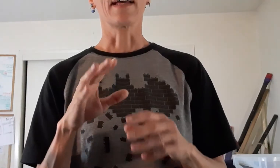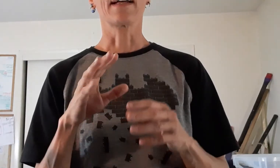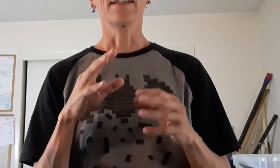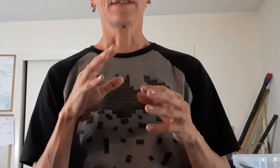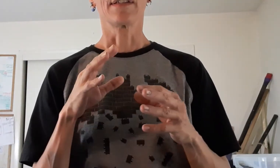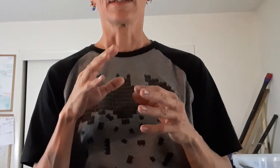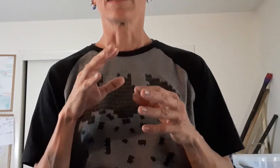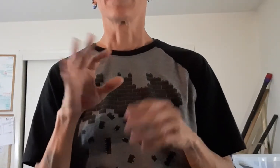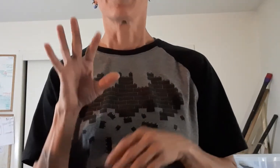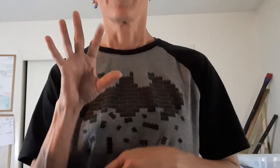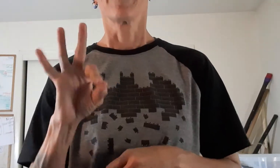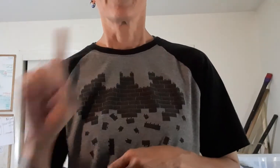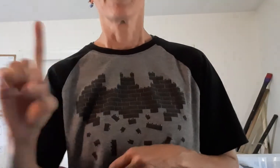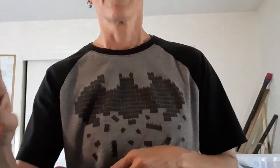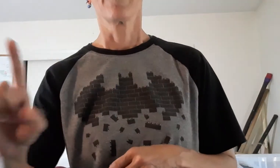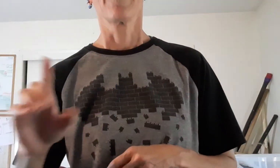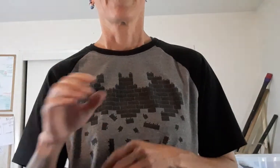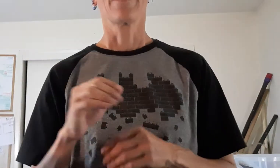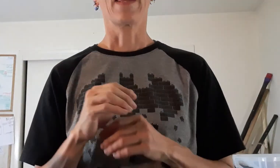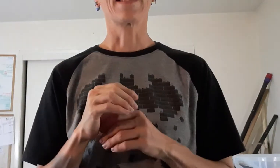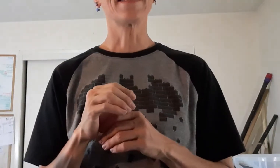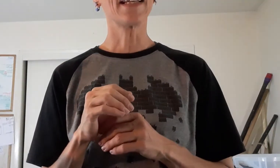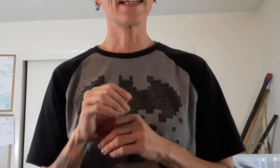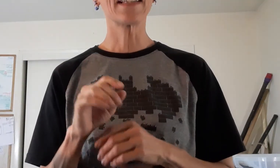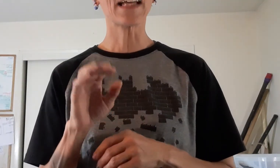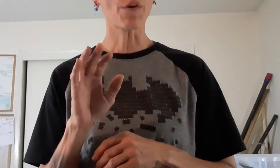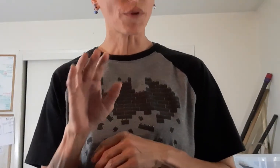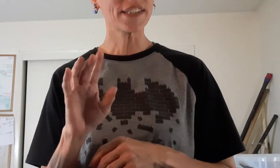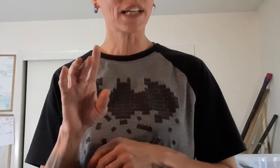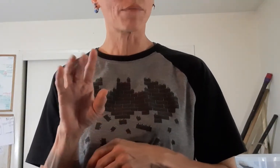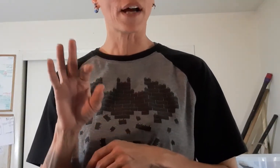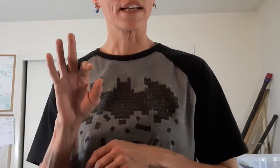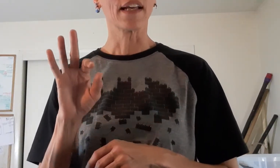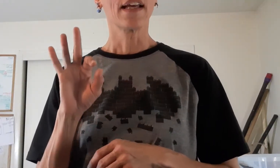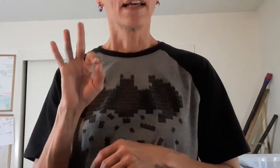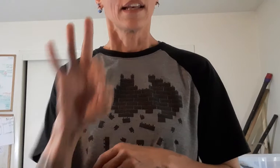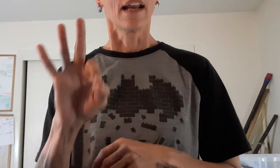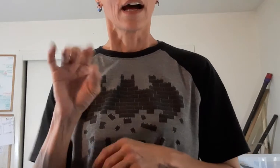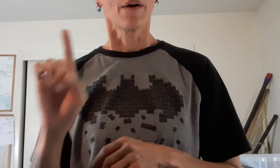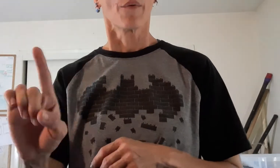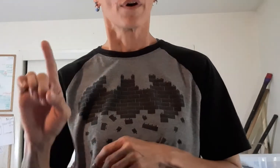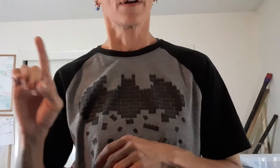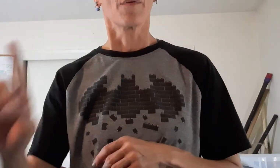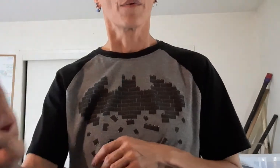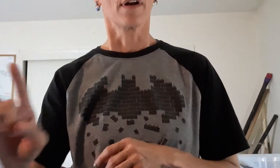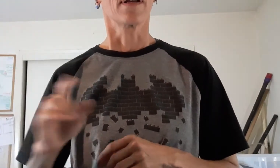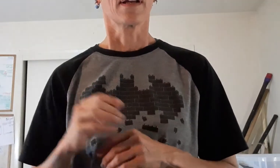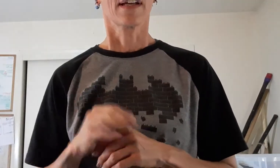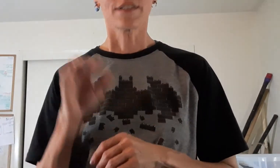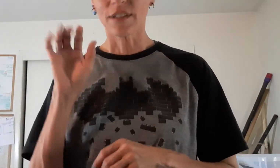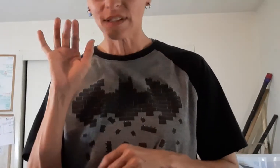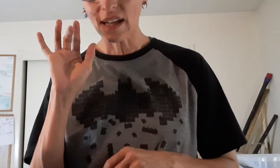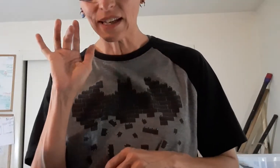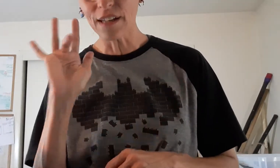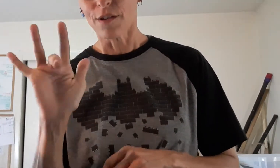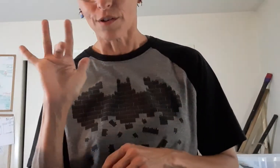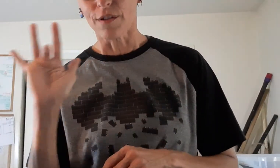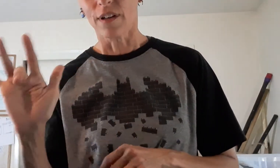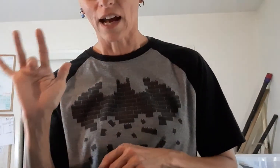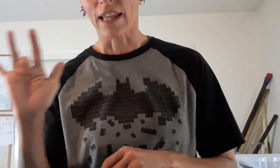you see it's like you're pressing a button. 9-1-1. Because the idea is you're dialing